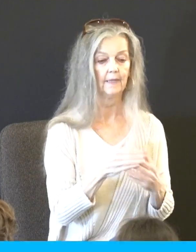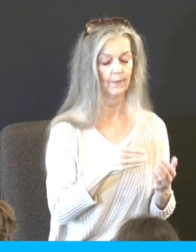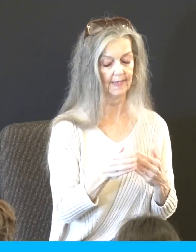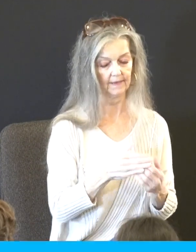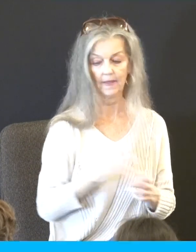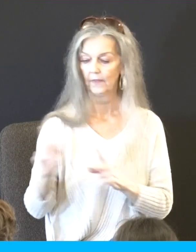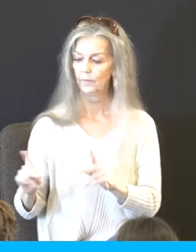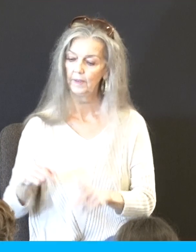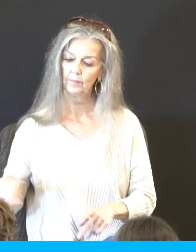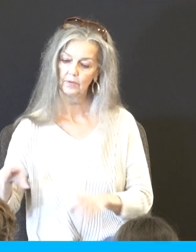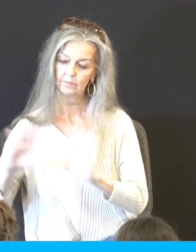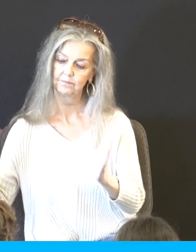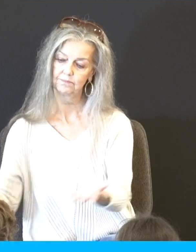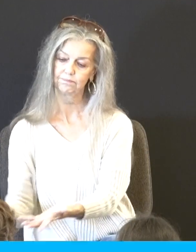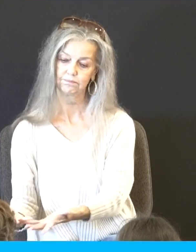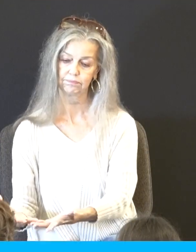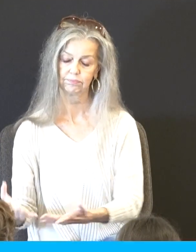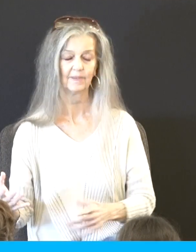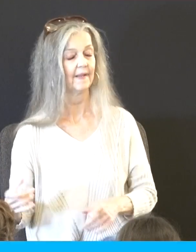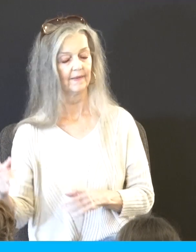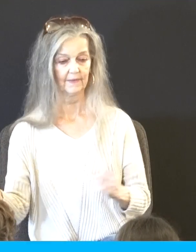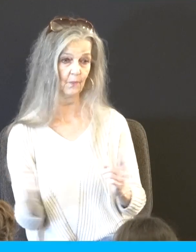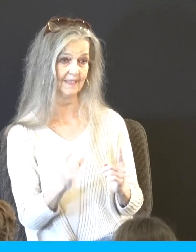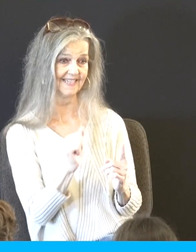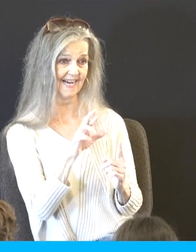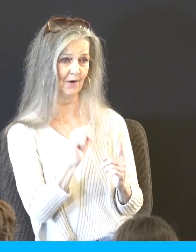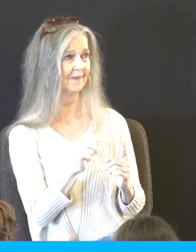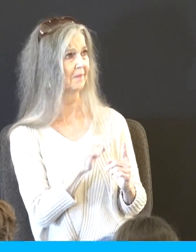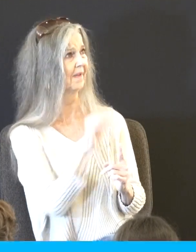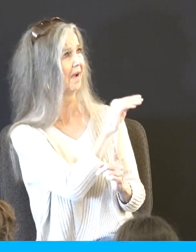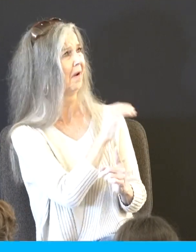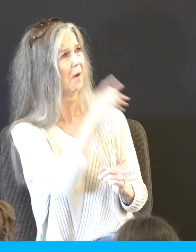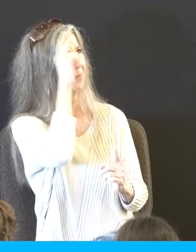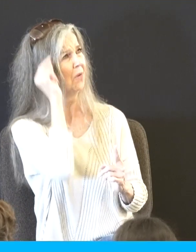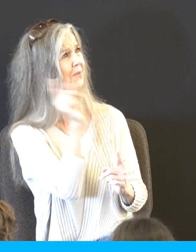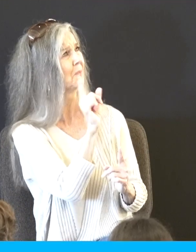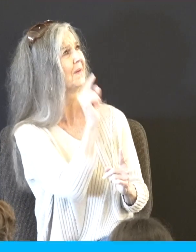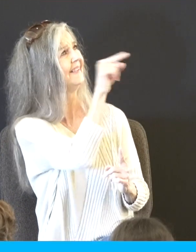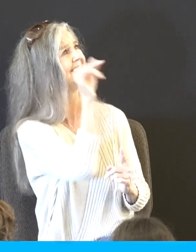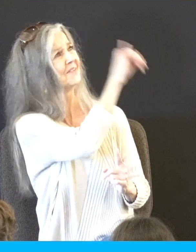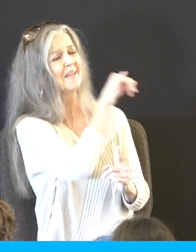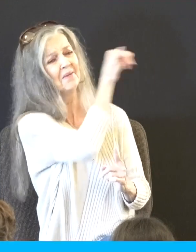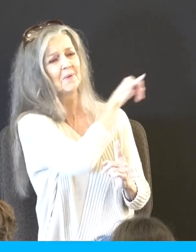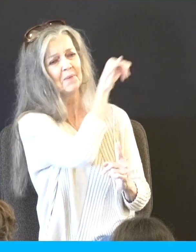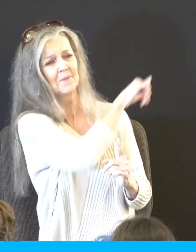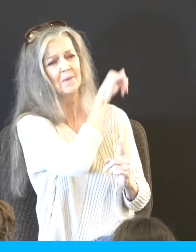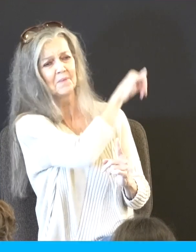people saw that Moses delayed to come down out of the mountain, the people gathered themselves together unto